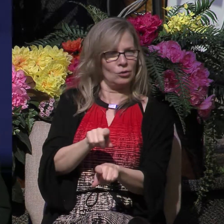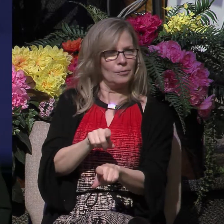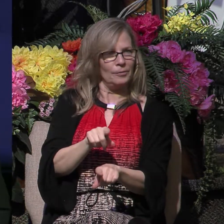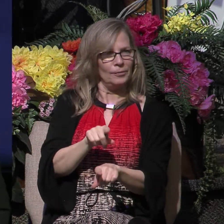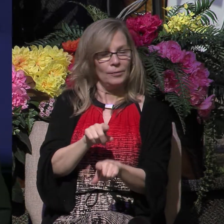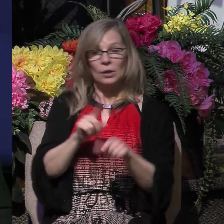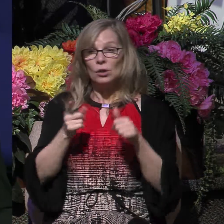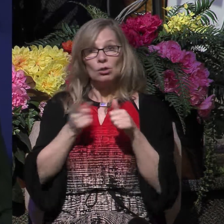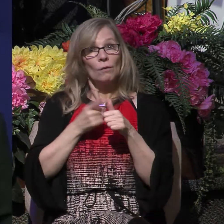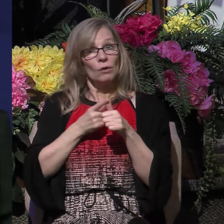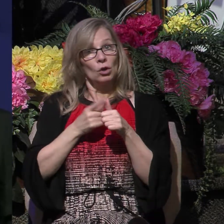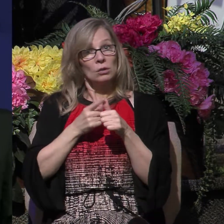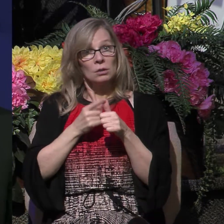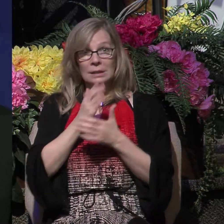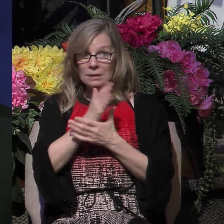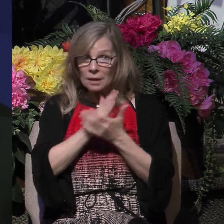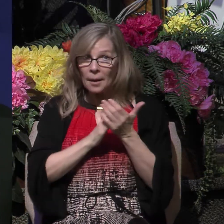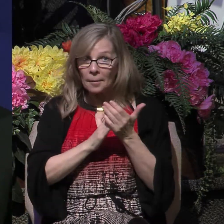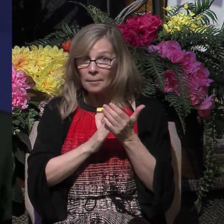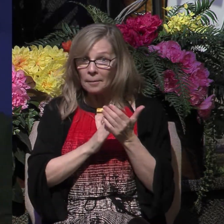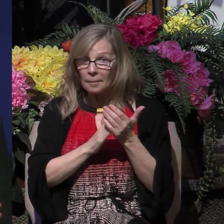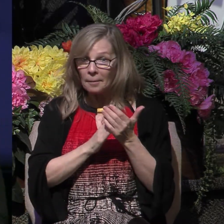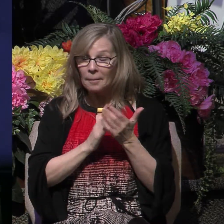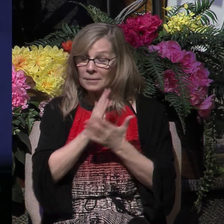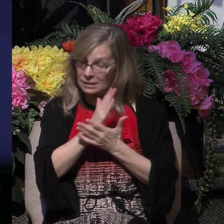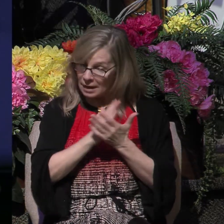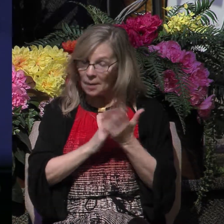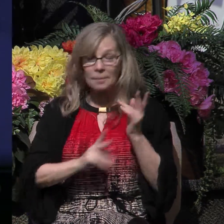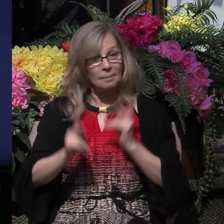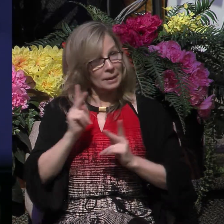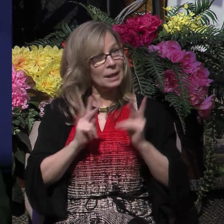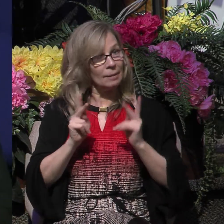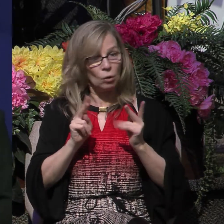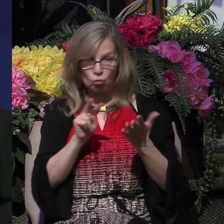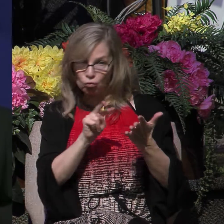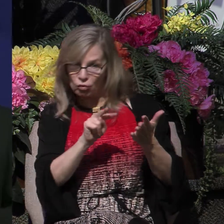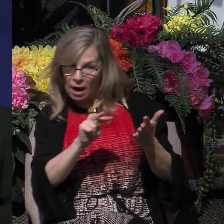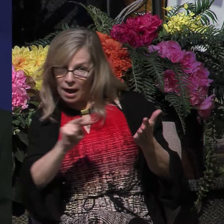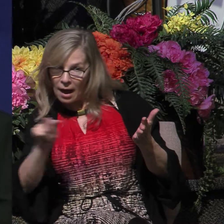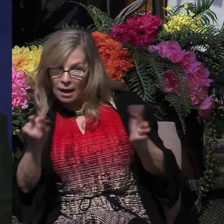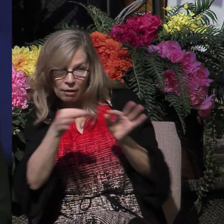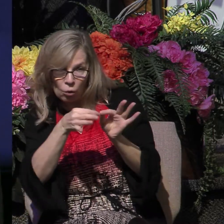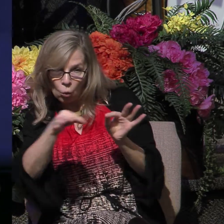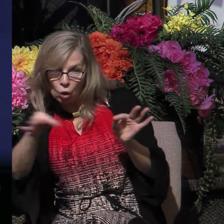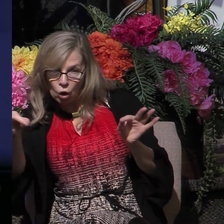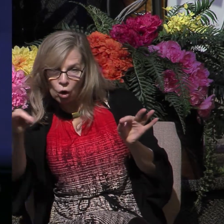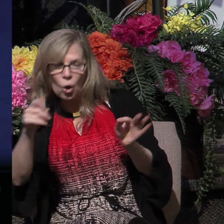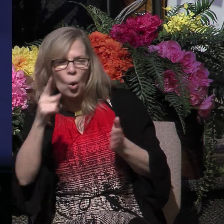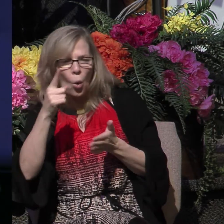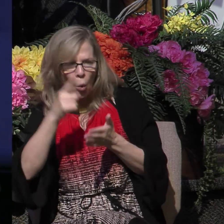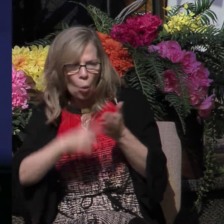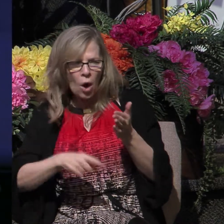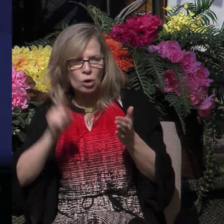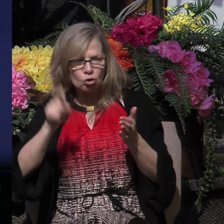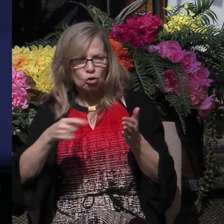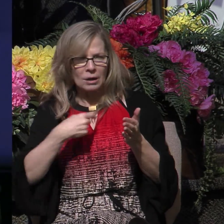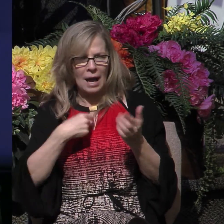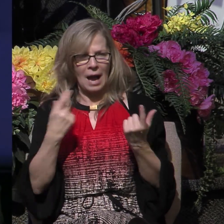you to know that there are some, there are some who have looked at these words, what must I do to be saved, and have